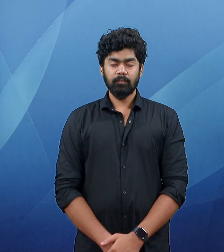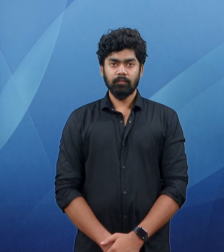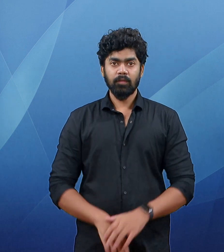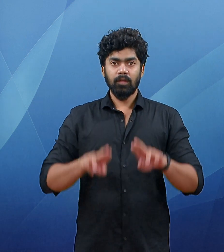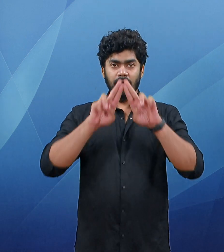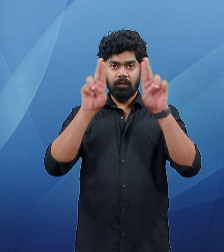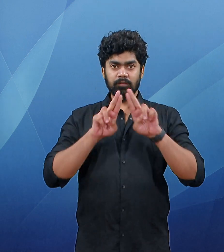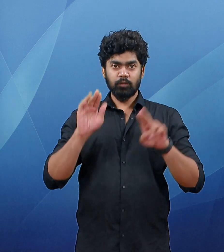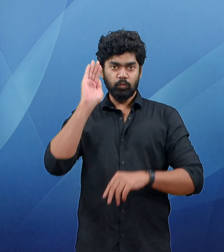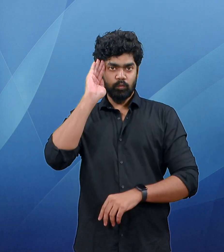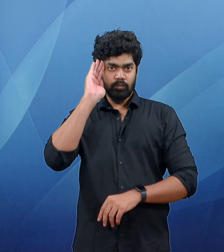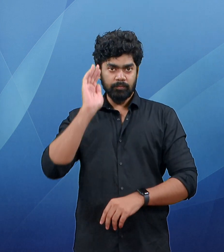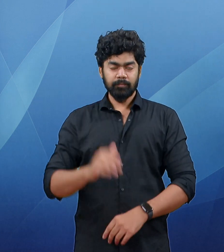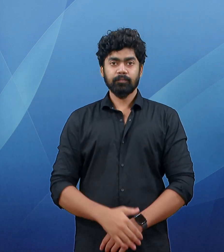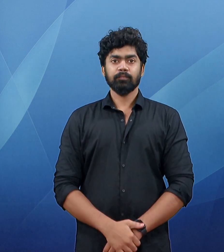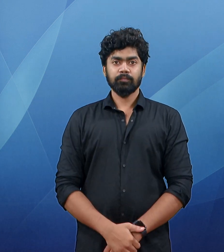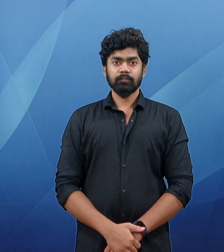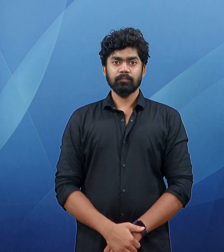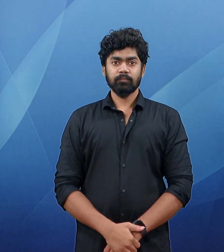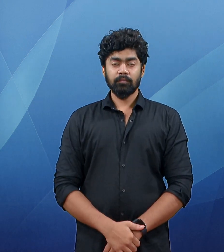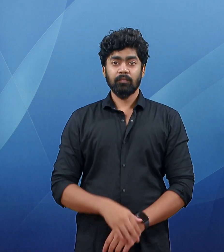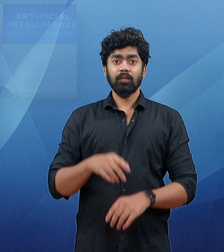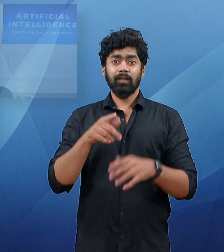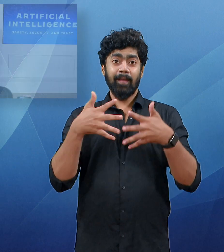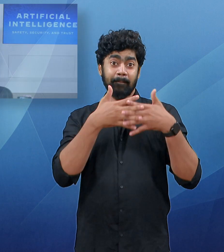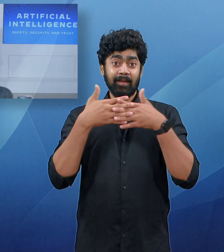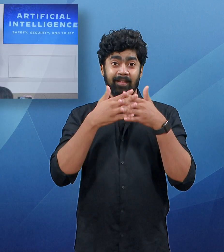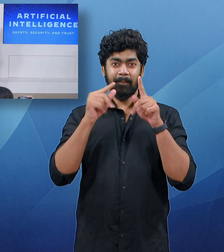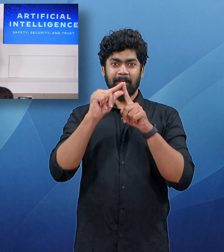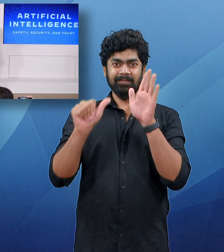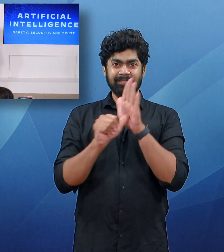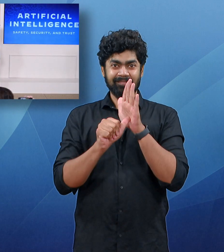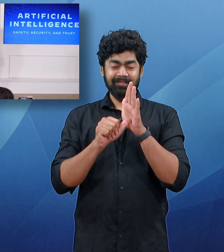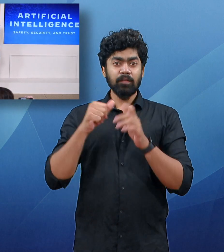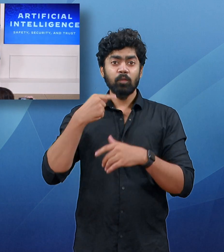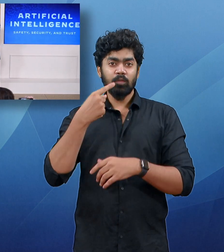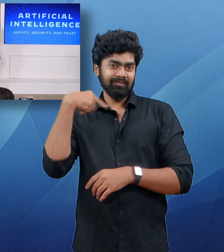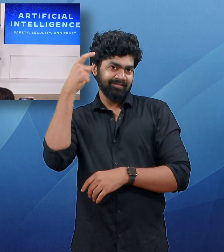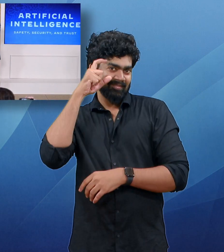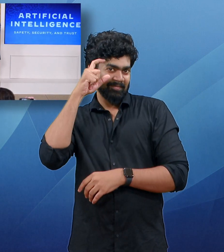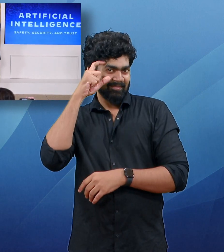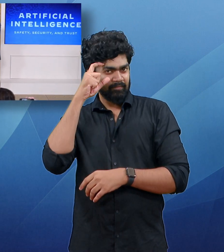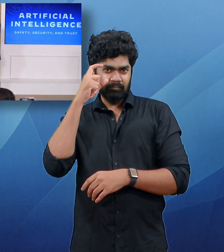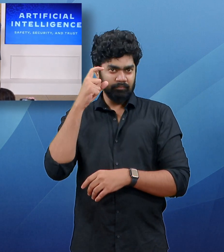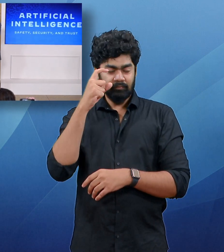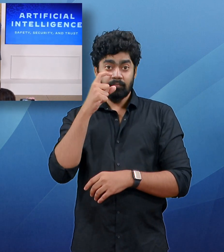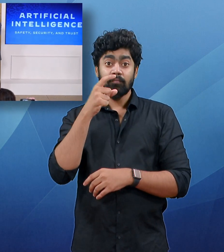over to international news us president joe biden signed an executive order to enable wide-ranging